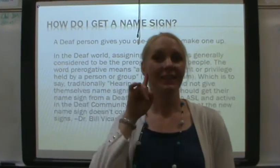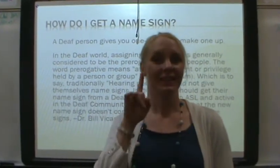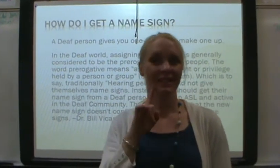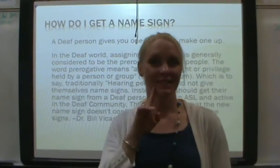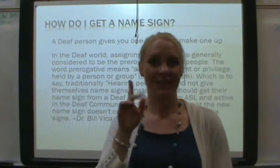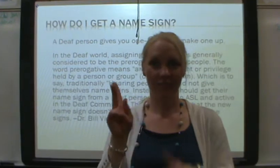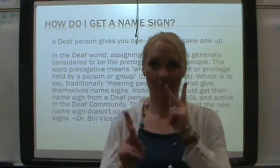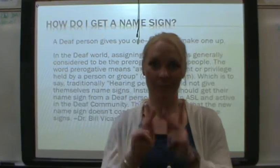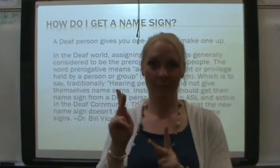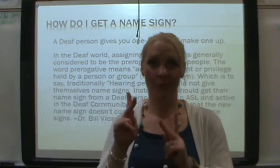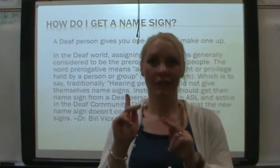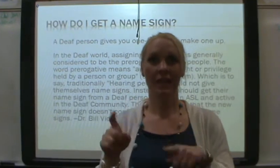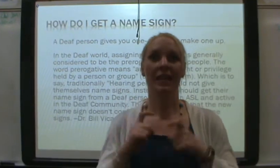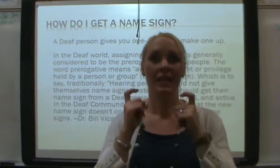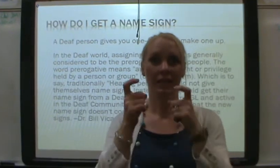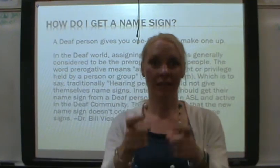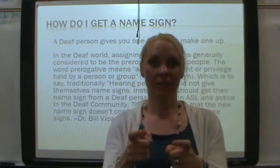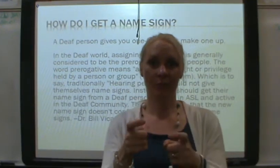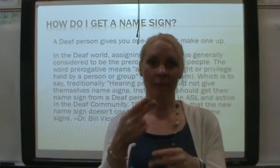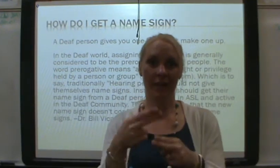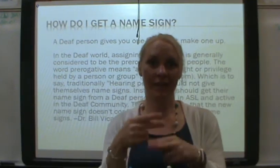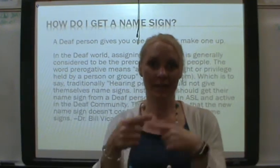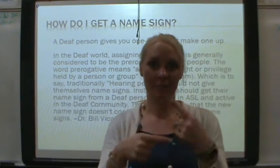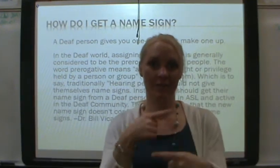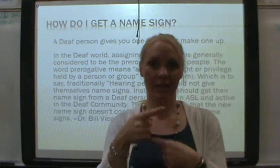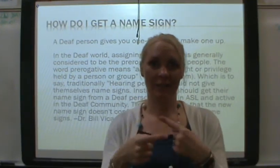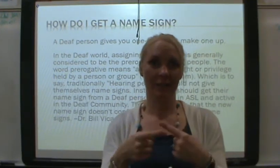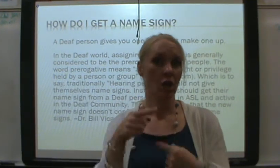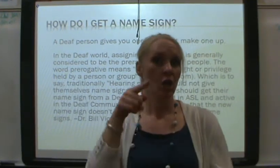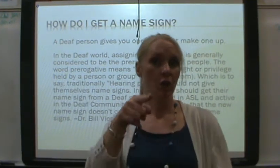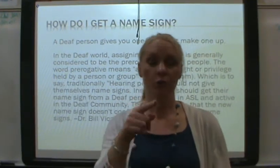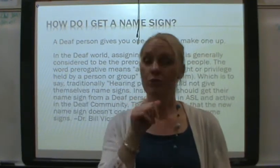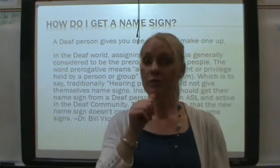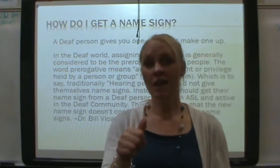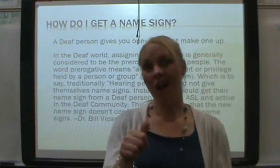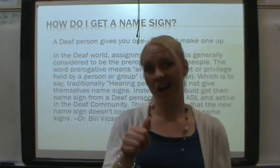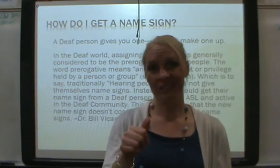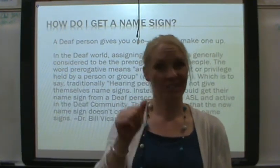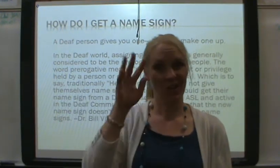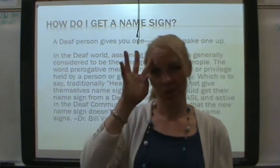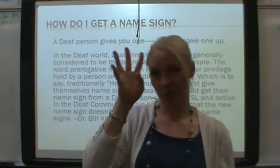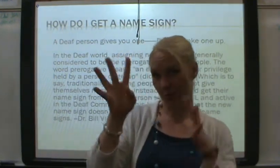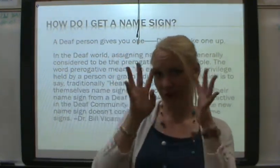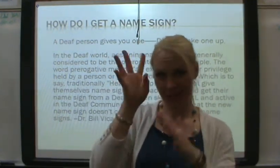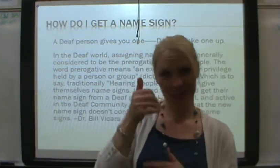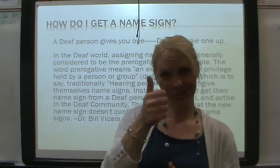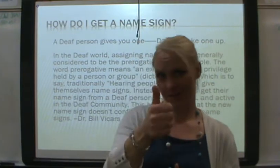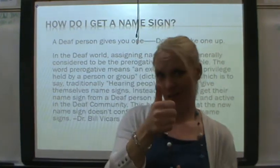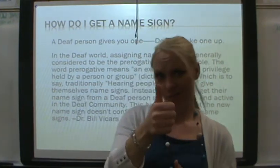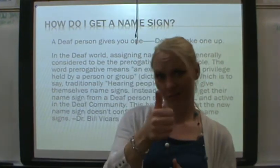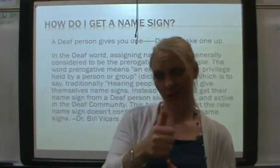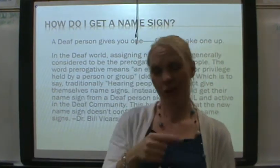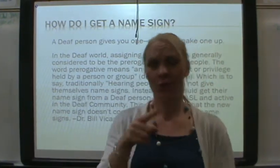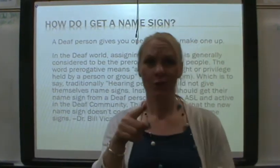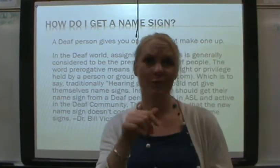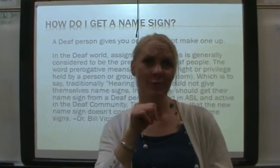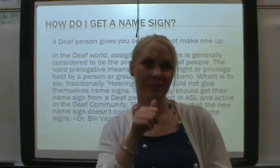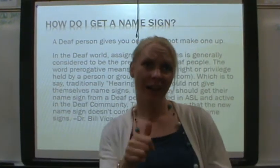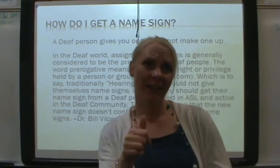Deaf people give you a name sign. You do not create it yourself. You do not